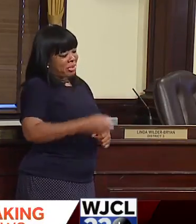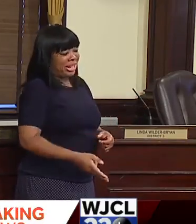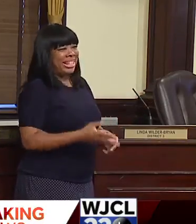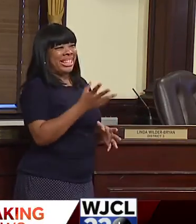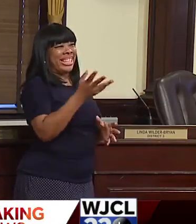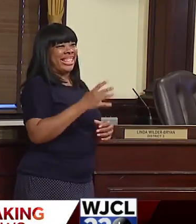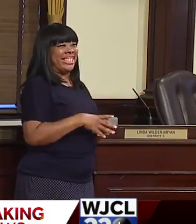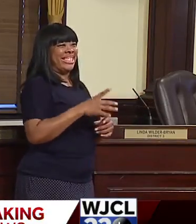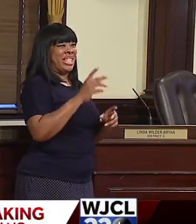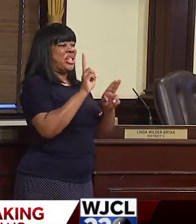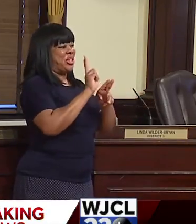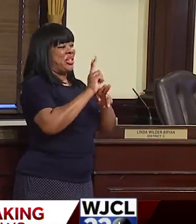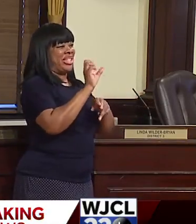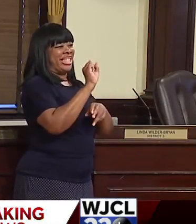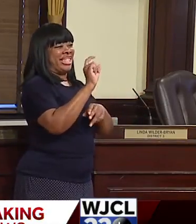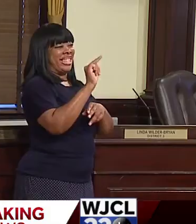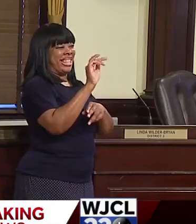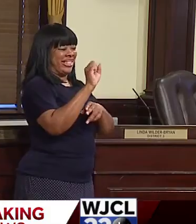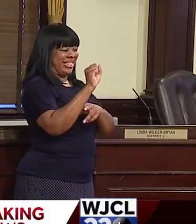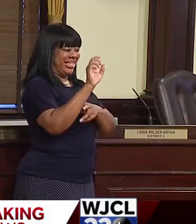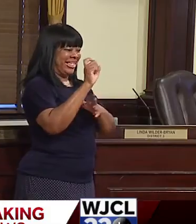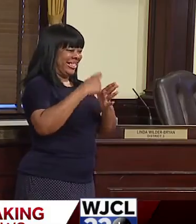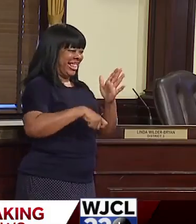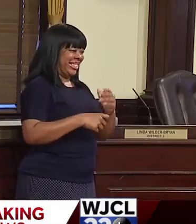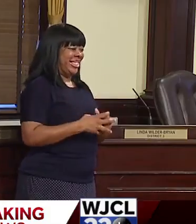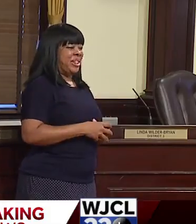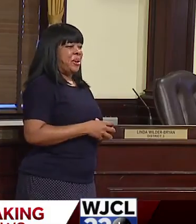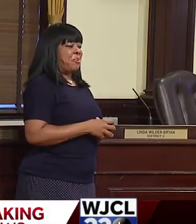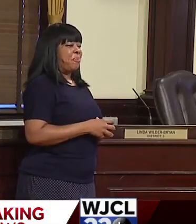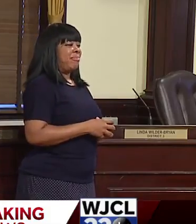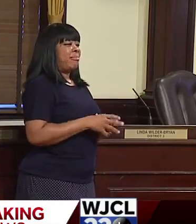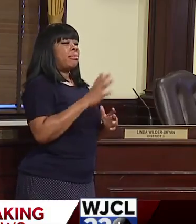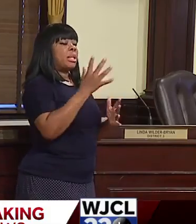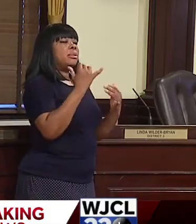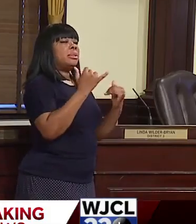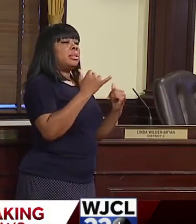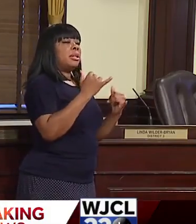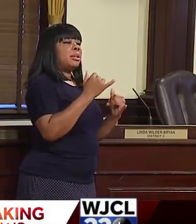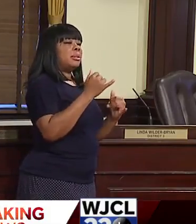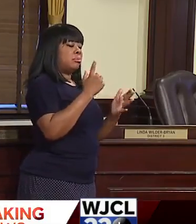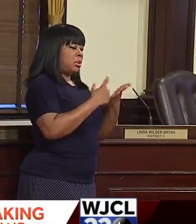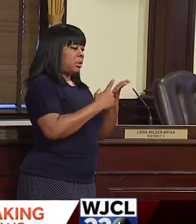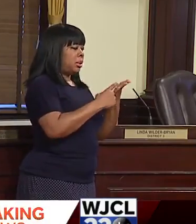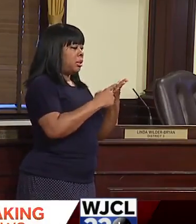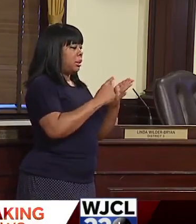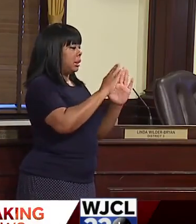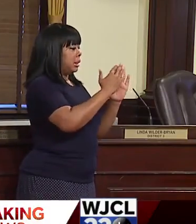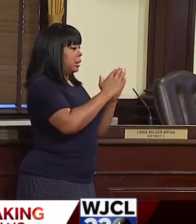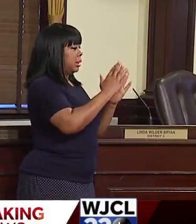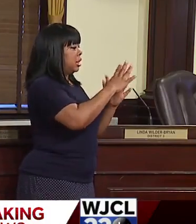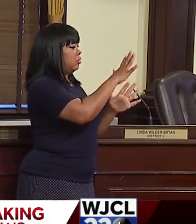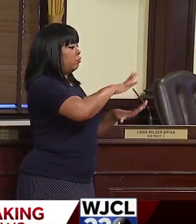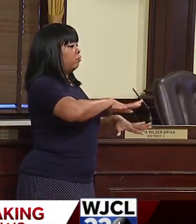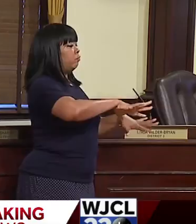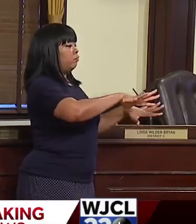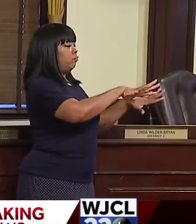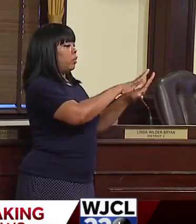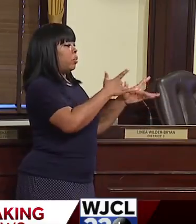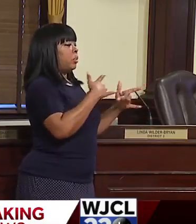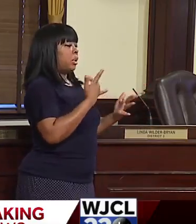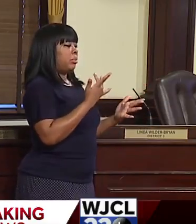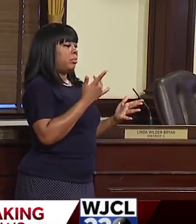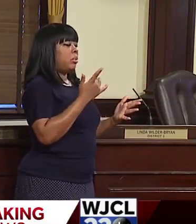No, fine. Yeah, right. And so, you know, today speaking on behalf of cities across the country, as I will